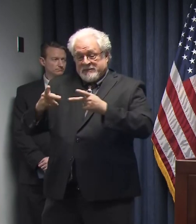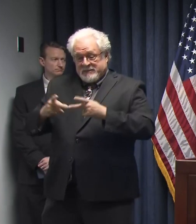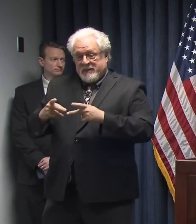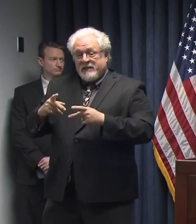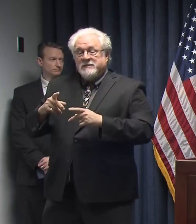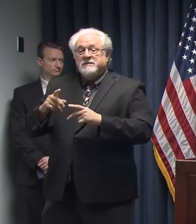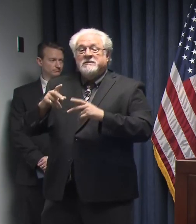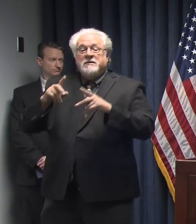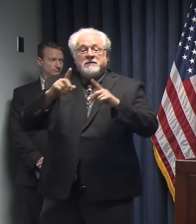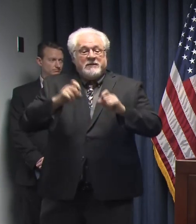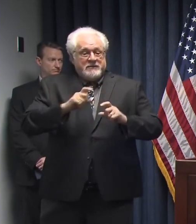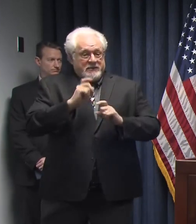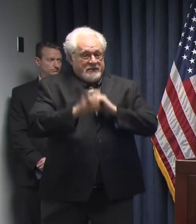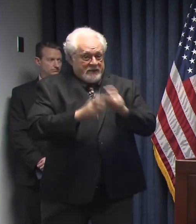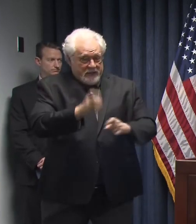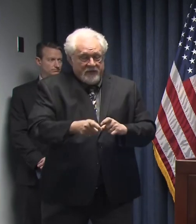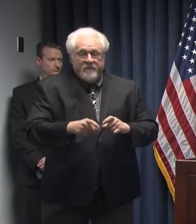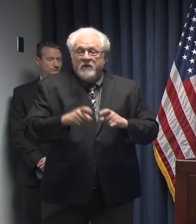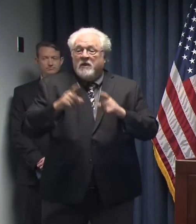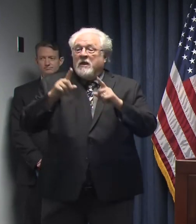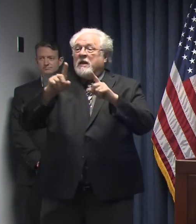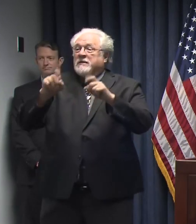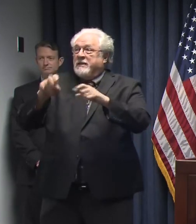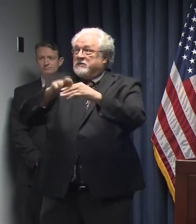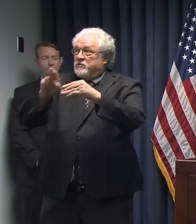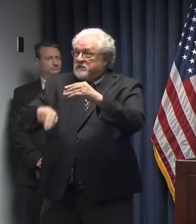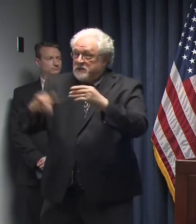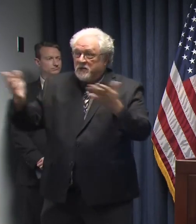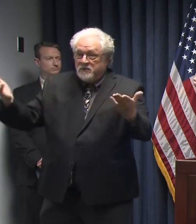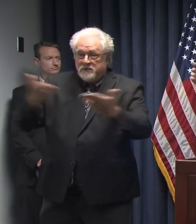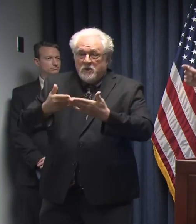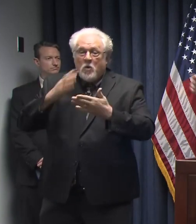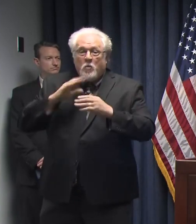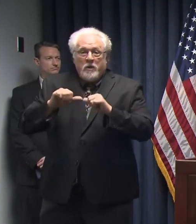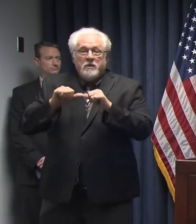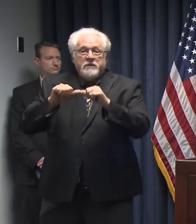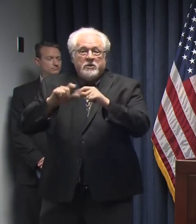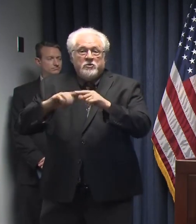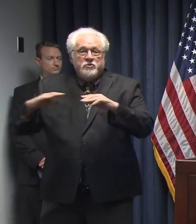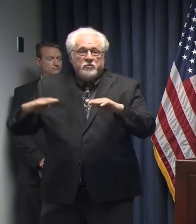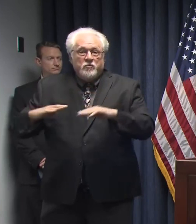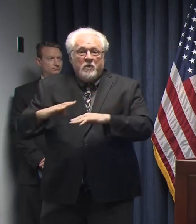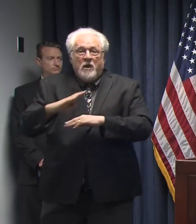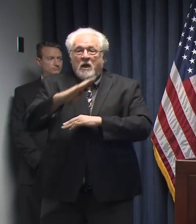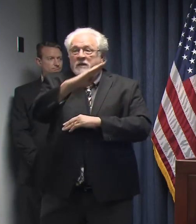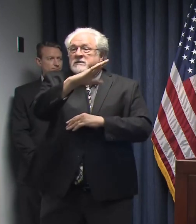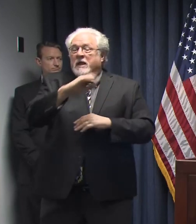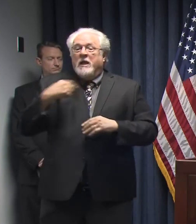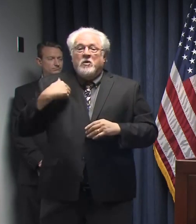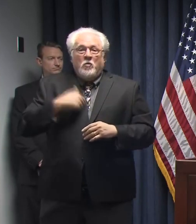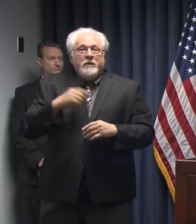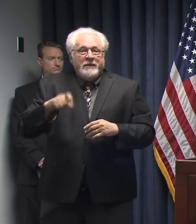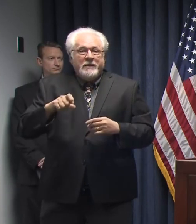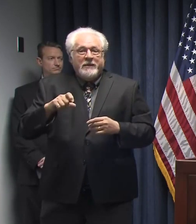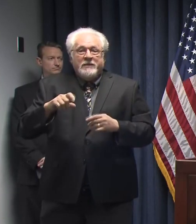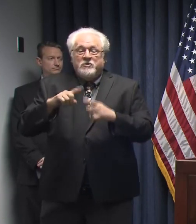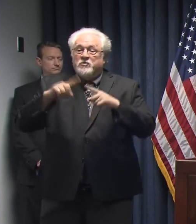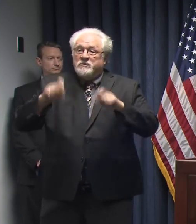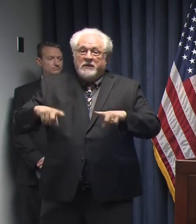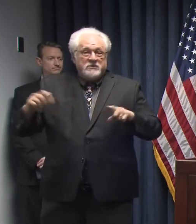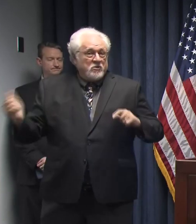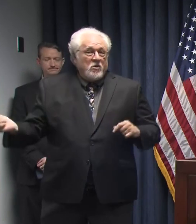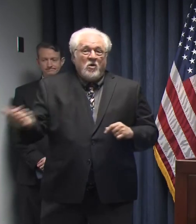administered, the number of results that we get every day will continue to climb. And we need to test all across